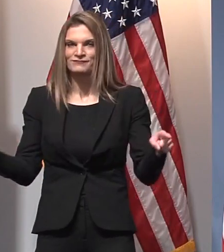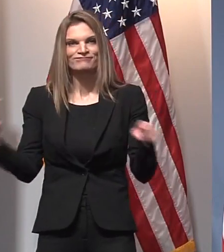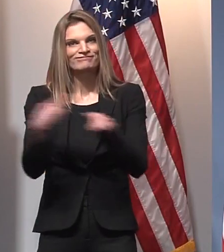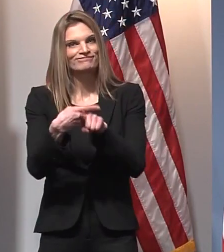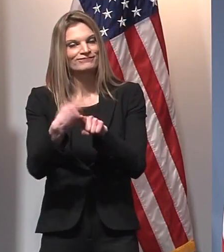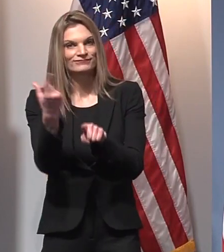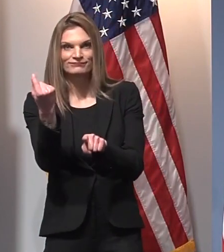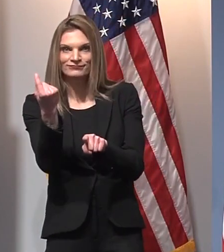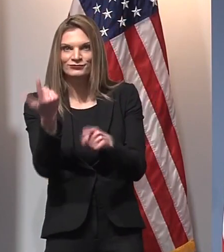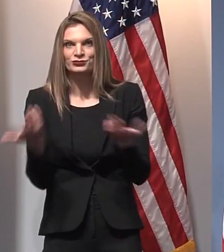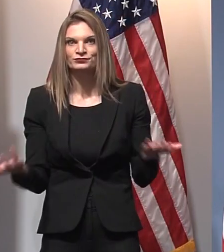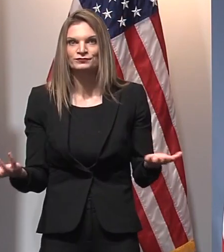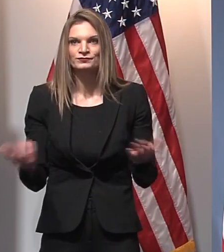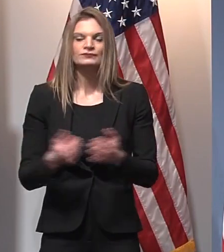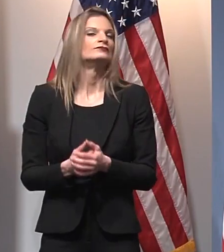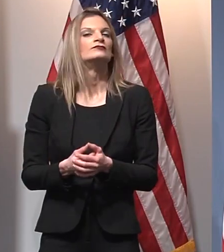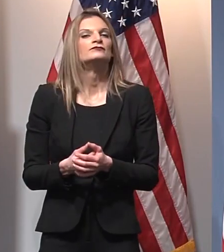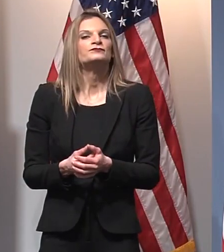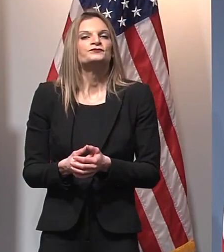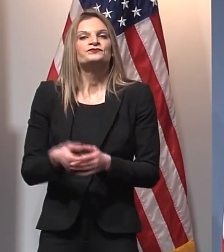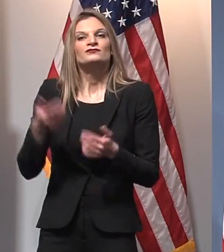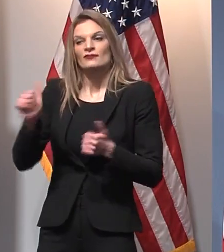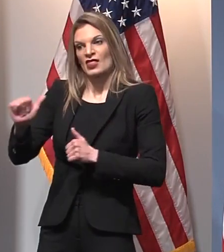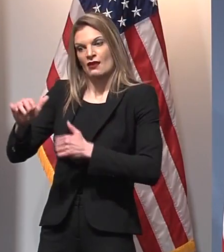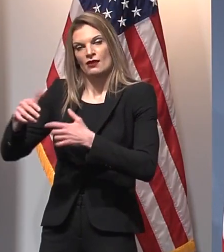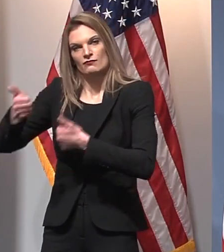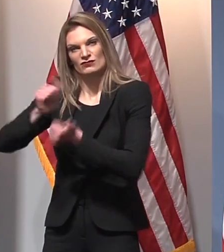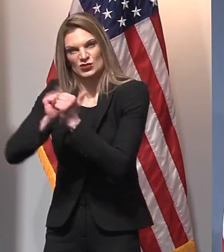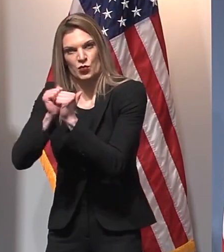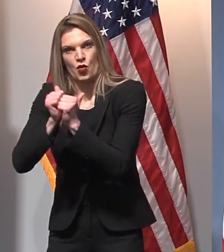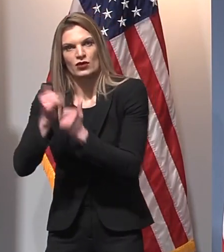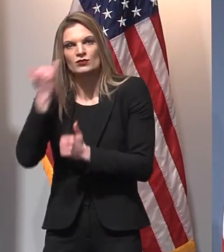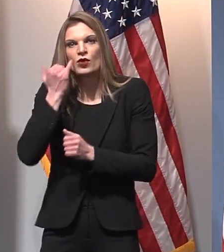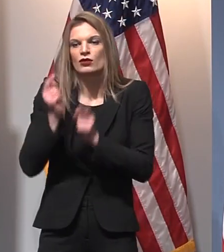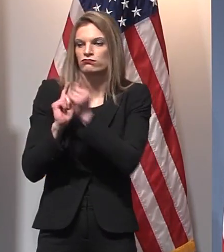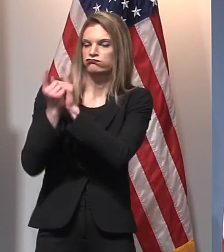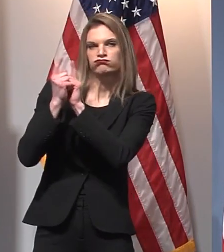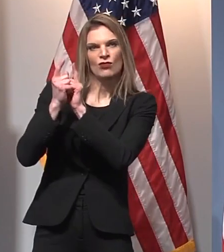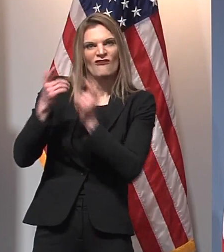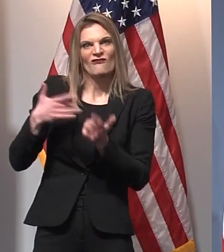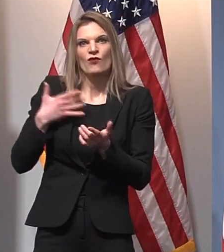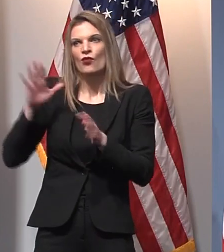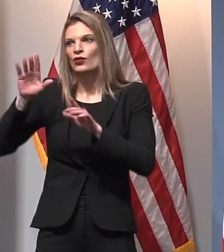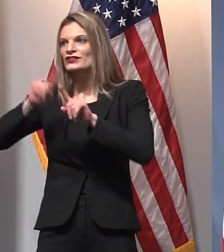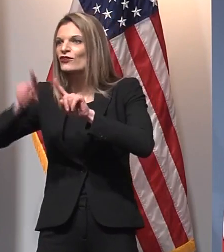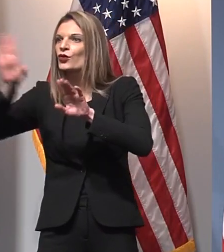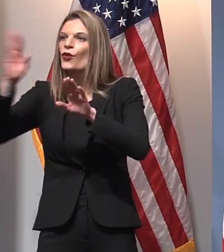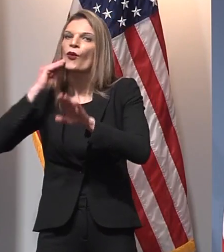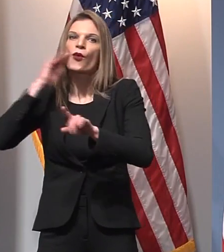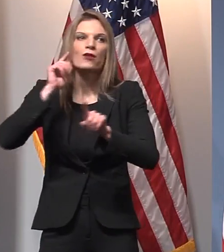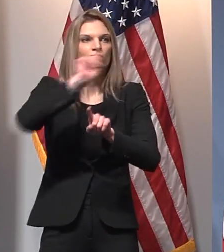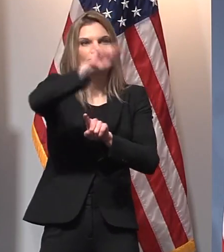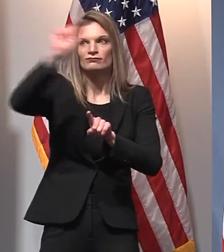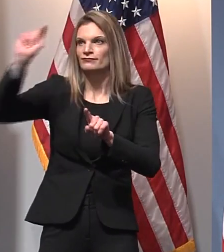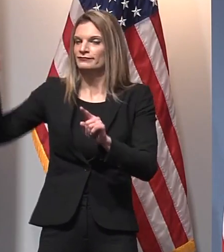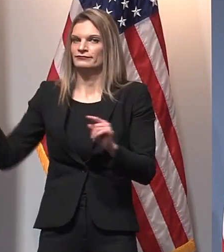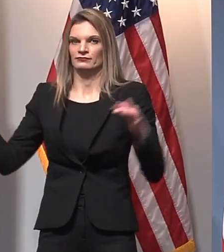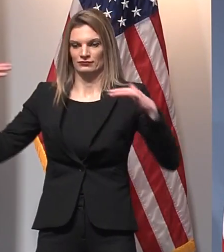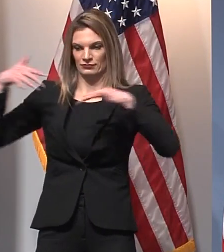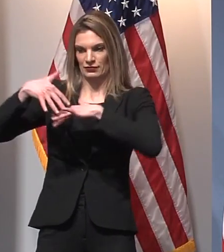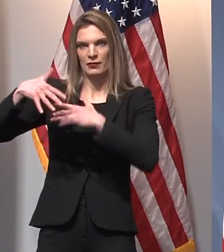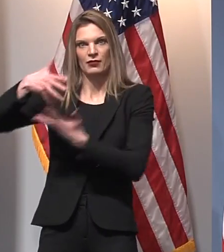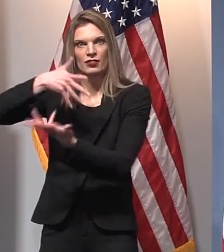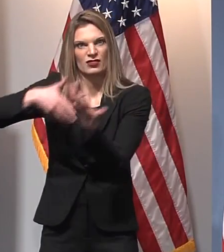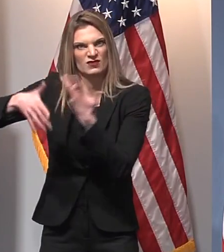activities where participants gather and interact in close proximity across multiple households, naturally pose a higher risk